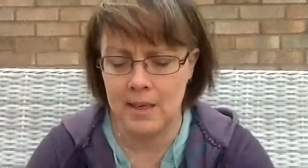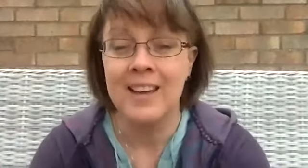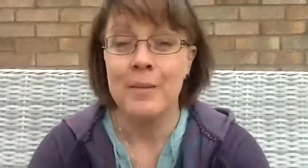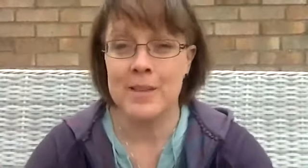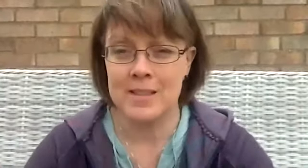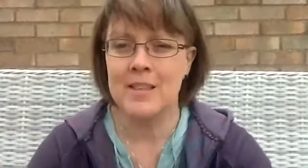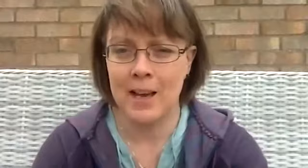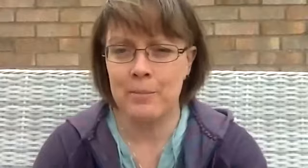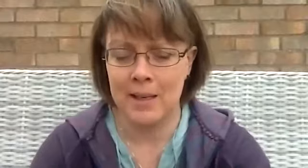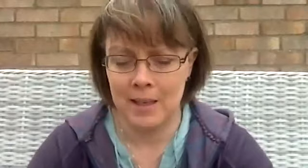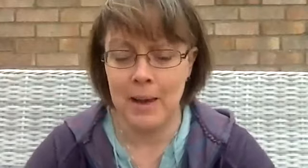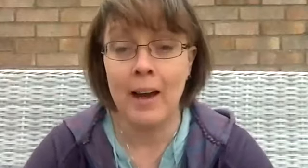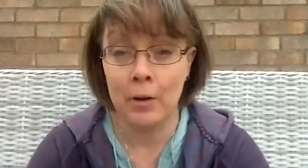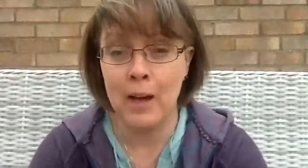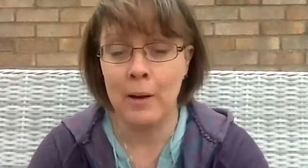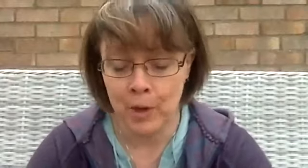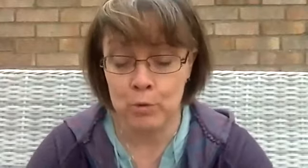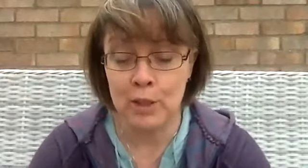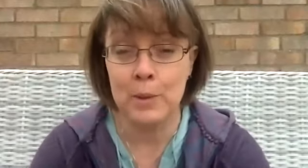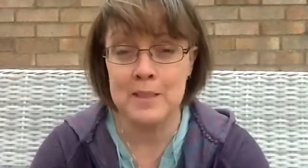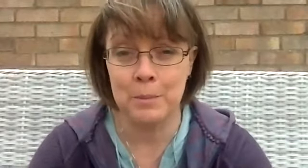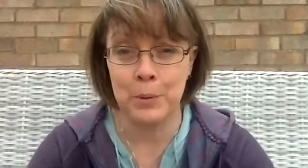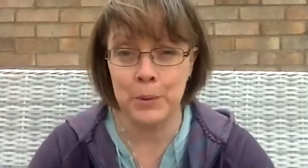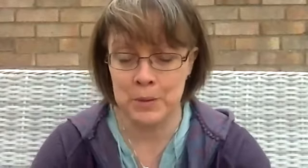This is now mainly about holding you in support.